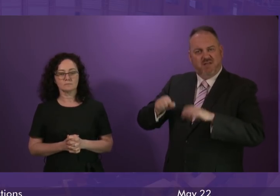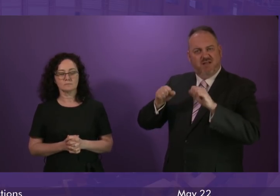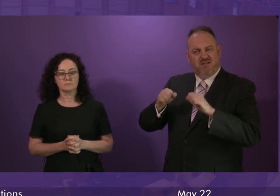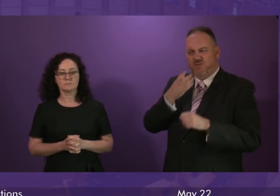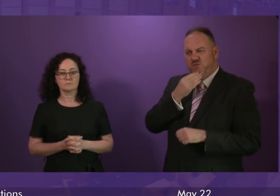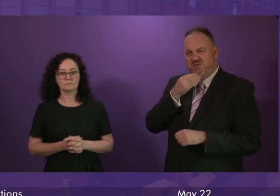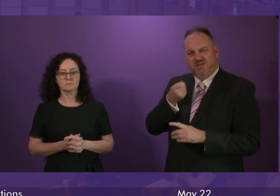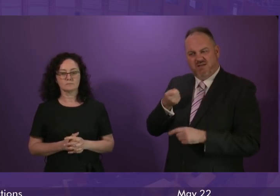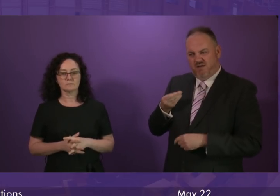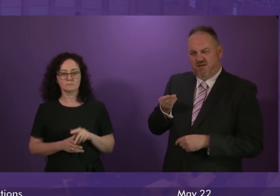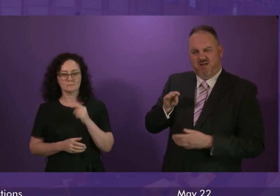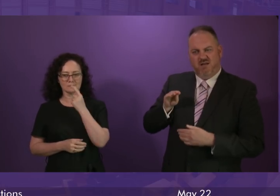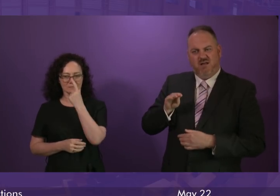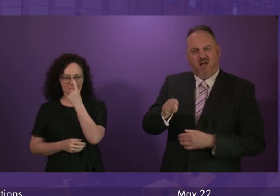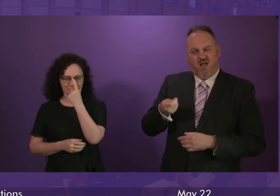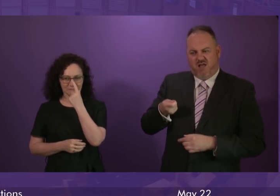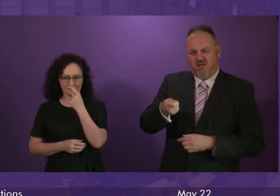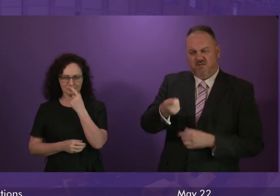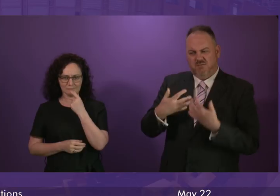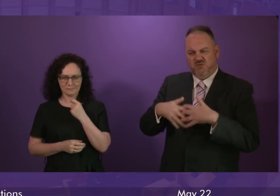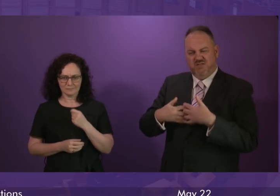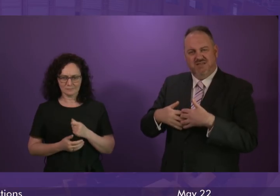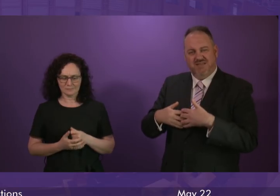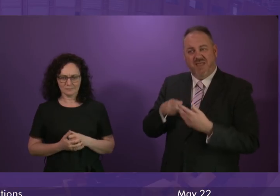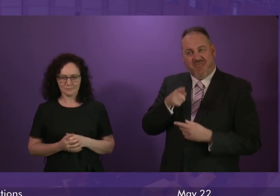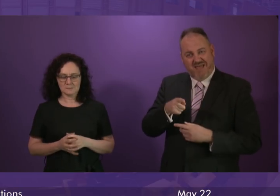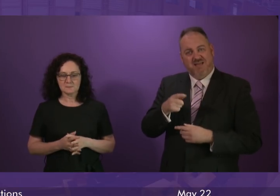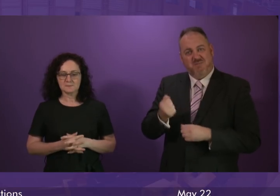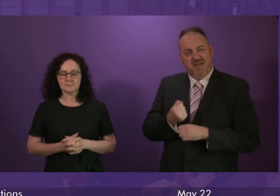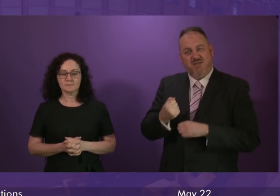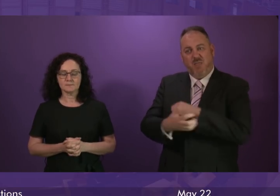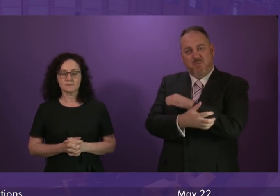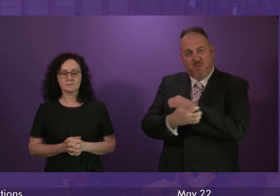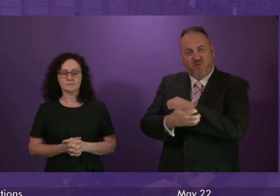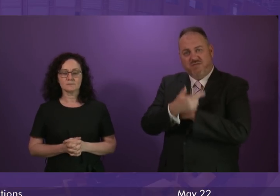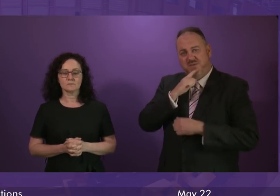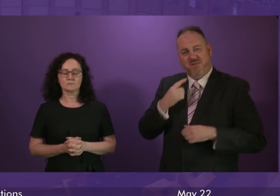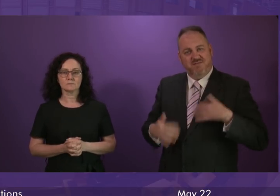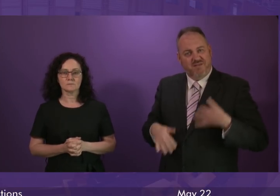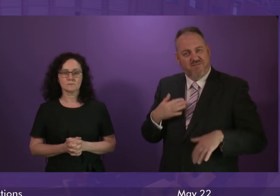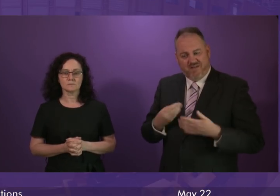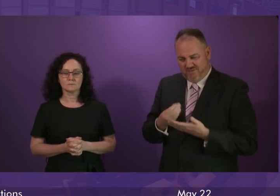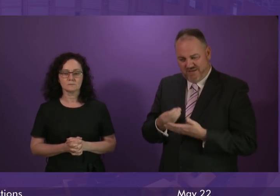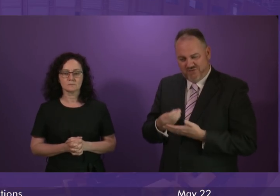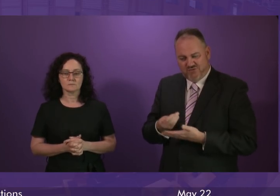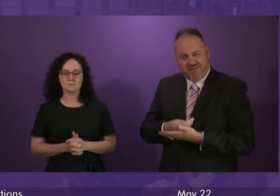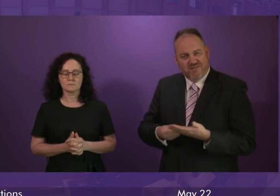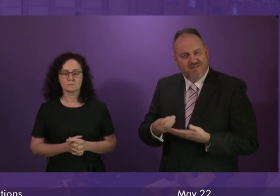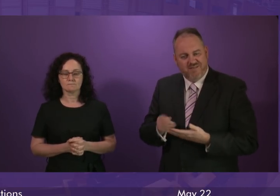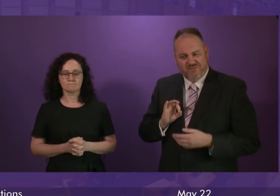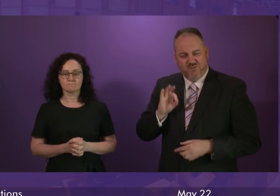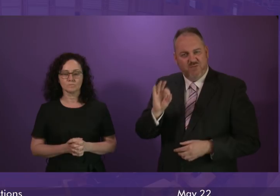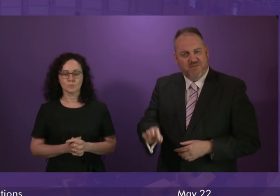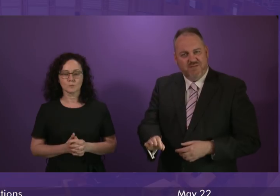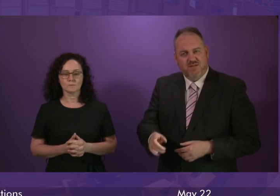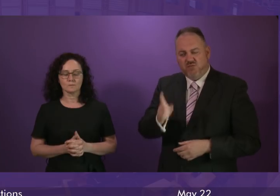the charges, which disproportionately impacts those on the lowest incomes. Will the First Minister offer her support to myself and Patrick Gray, the